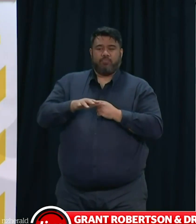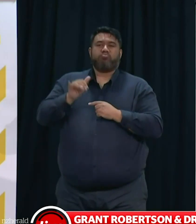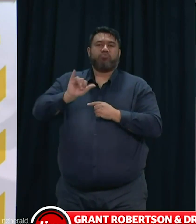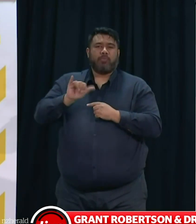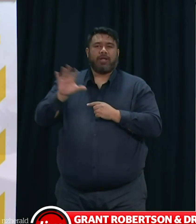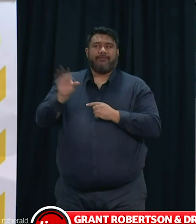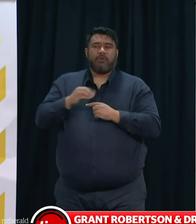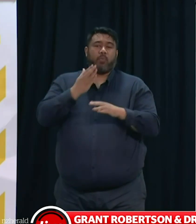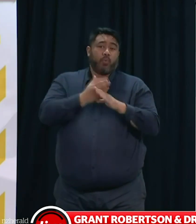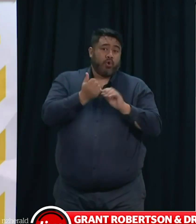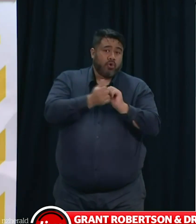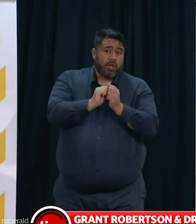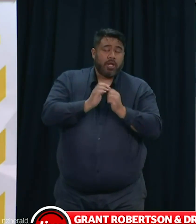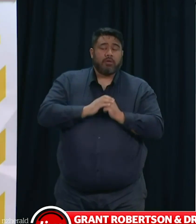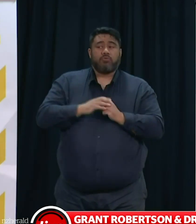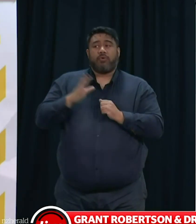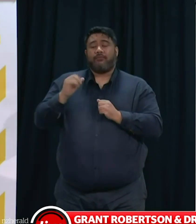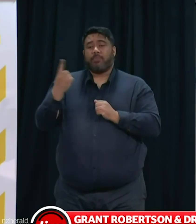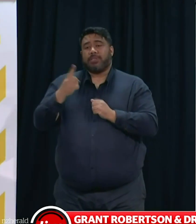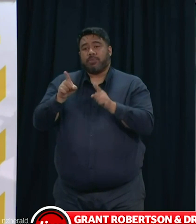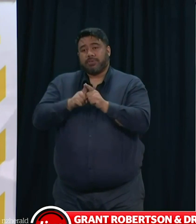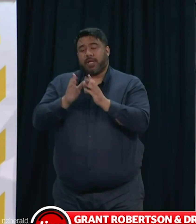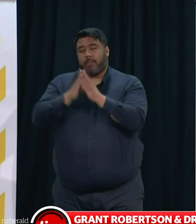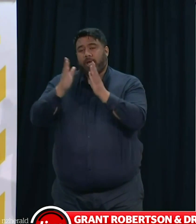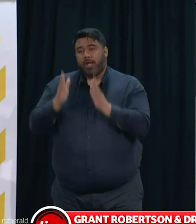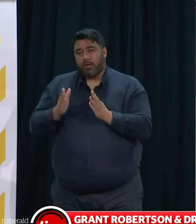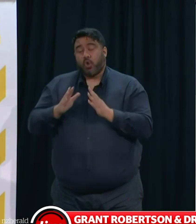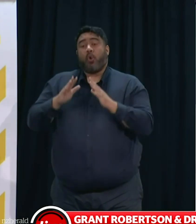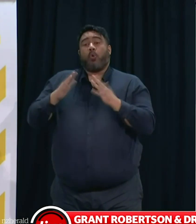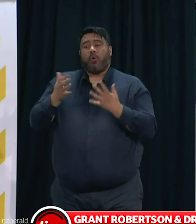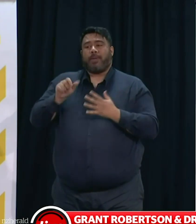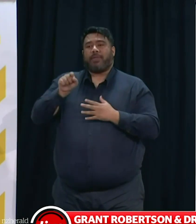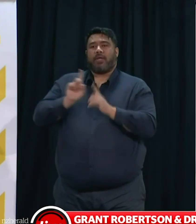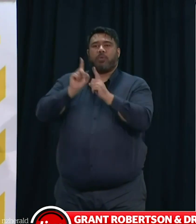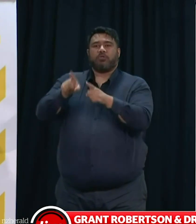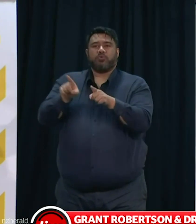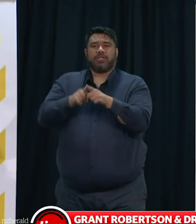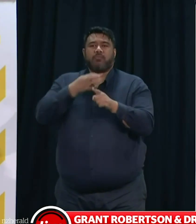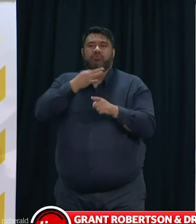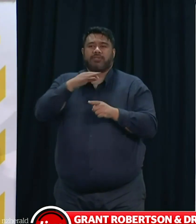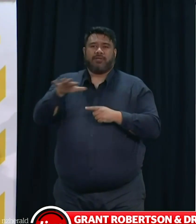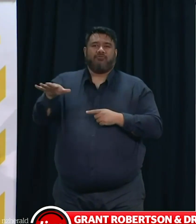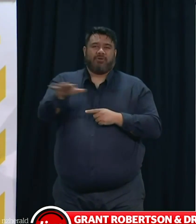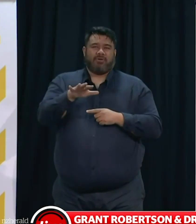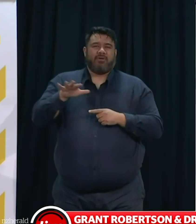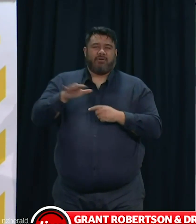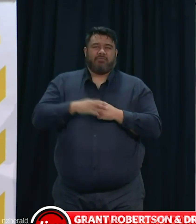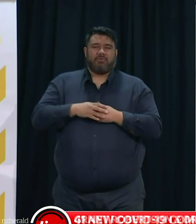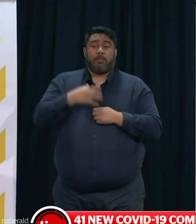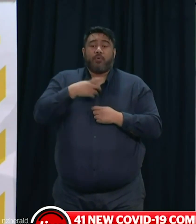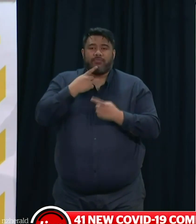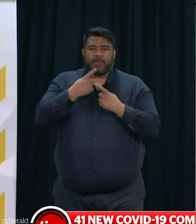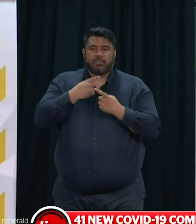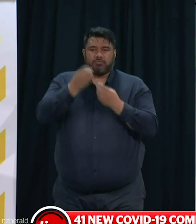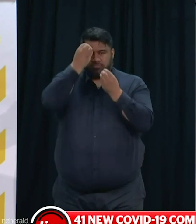or they were at a location of interest. We'll have more information on that later in the day. There are eight